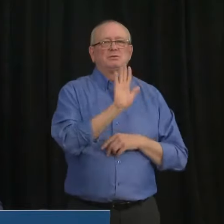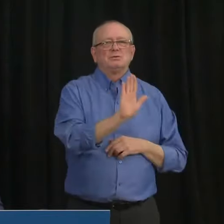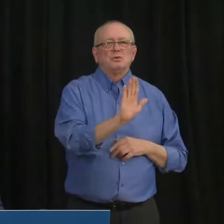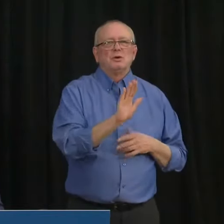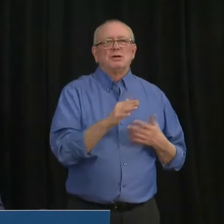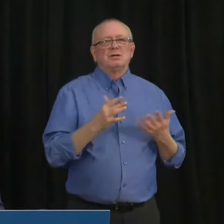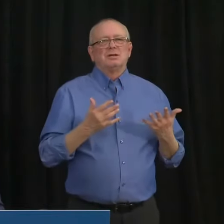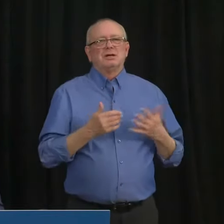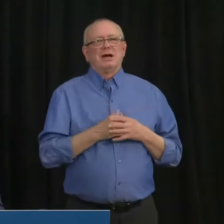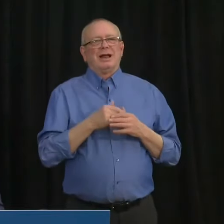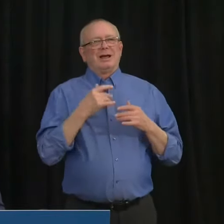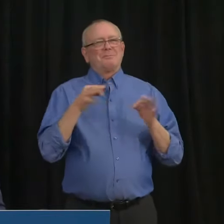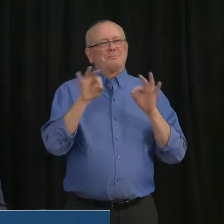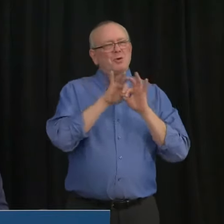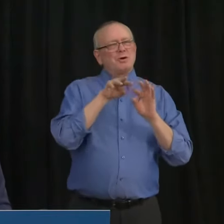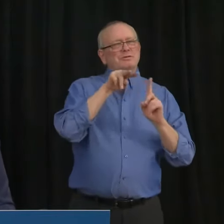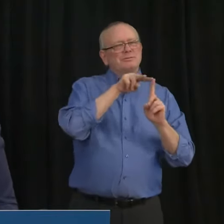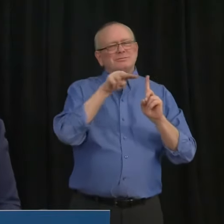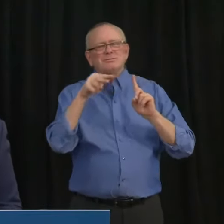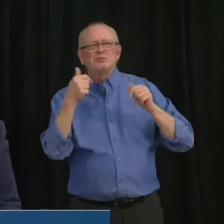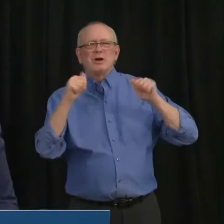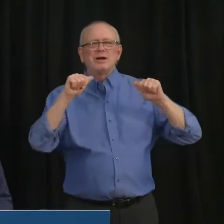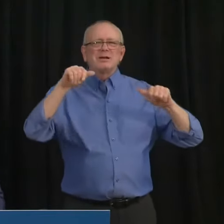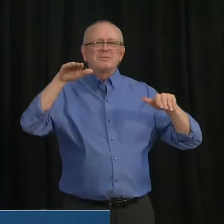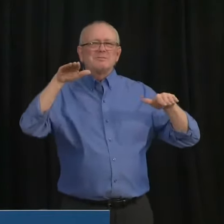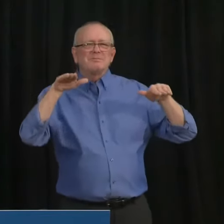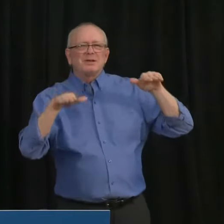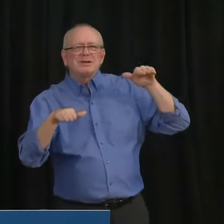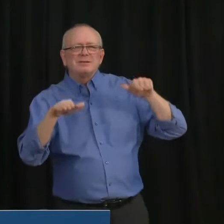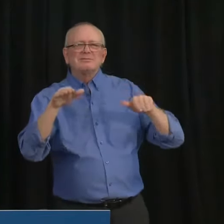a little more balanced in the way that we discuss these things.